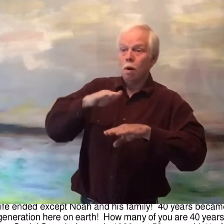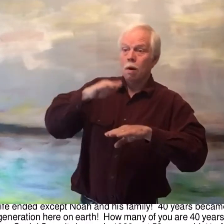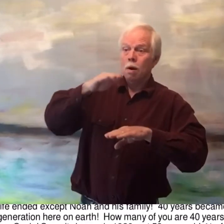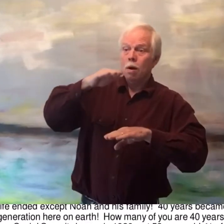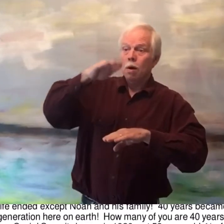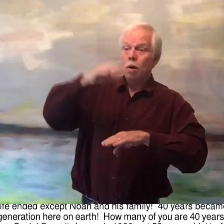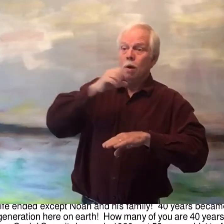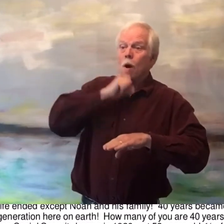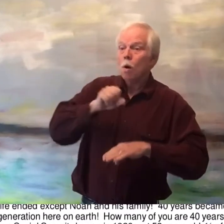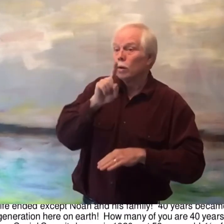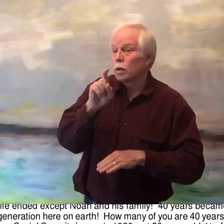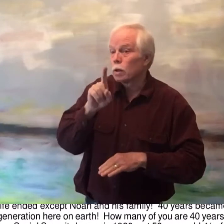older?